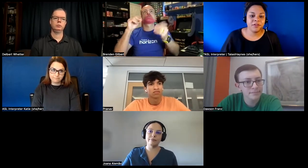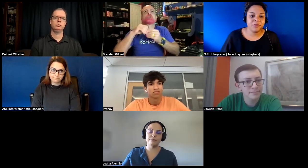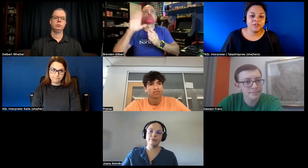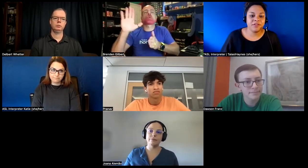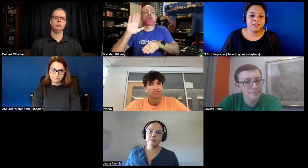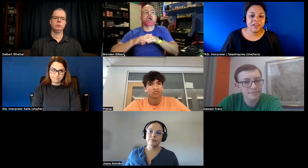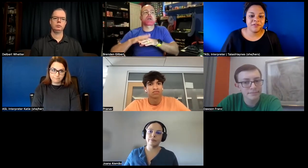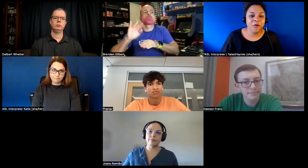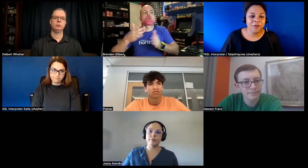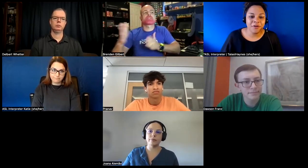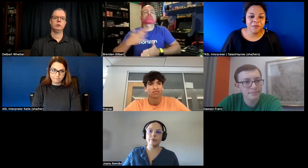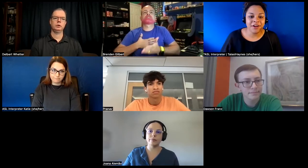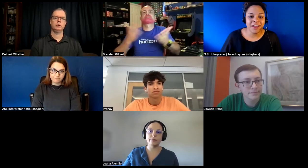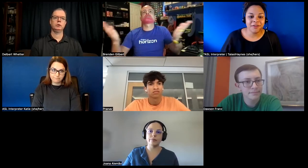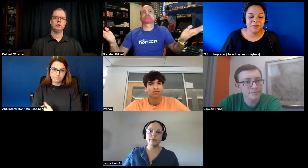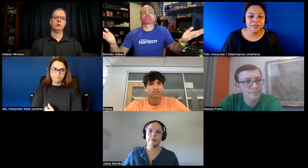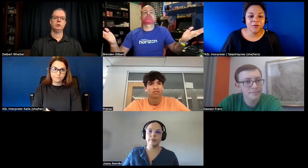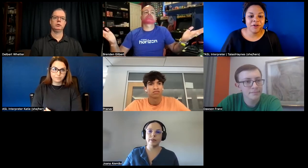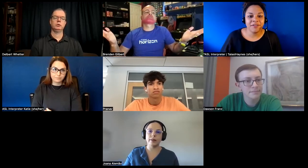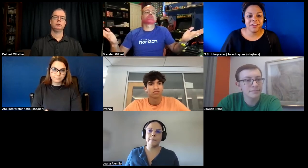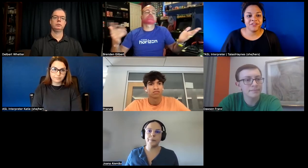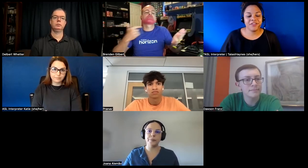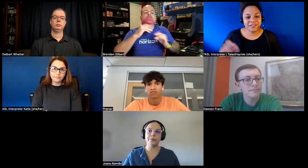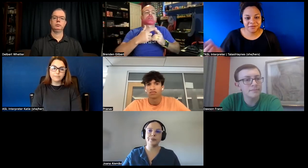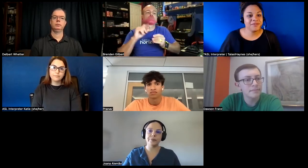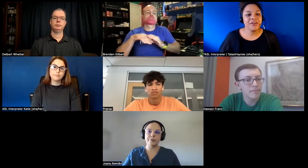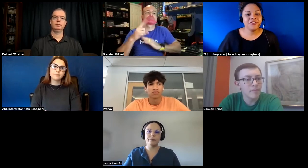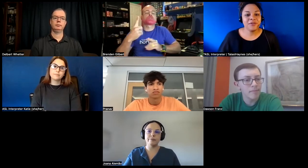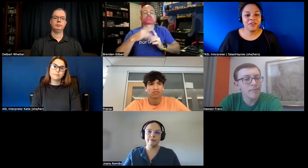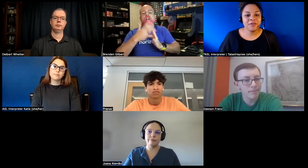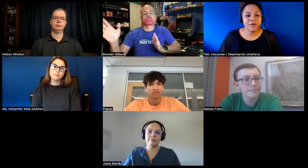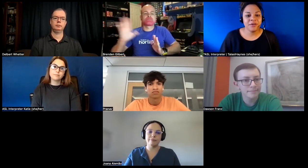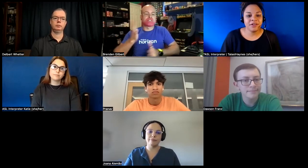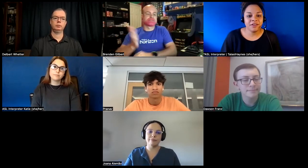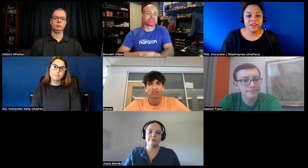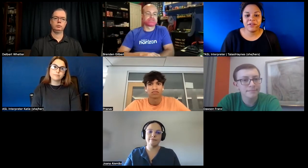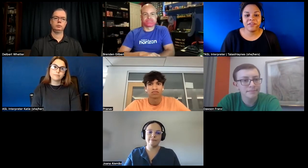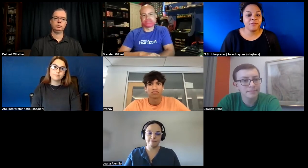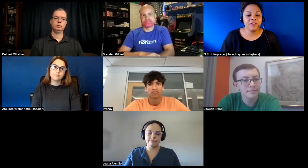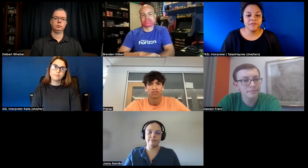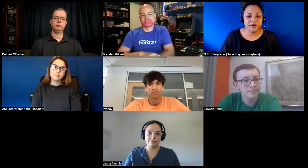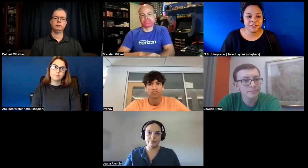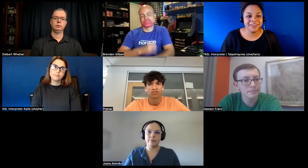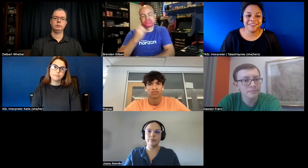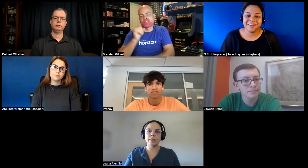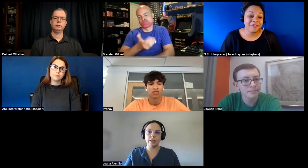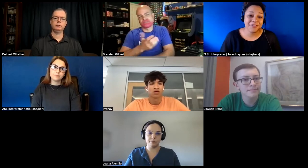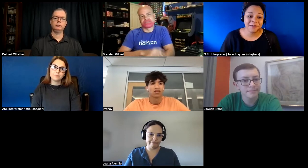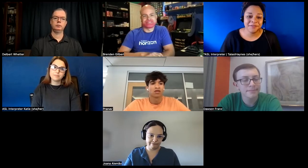feel like we're just saying this over and over again it would be so great if they could just do it on their own and think of accessibility first then everything would be